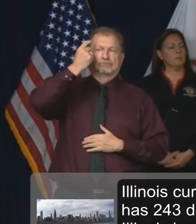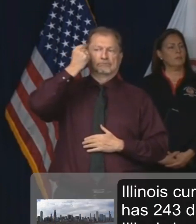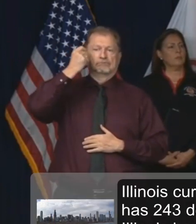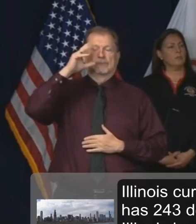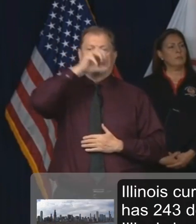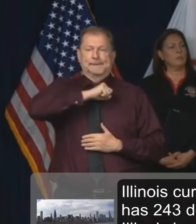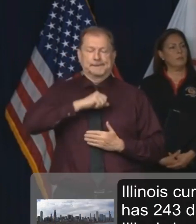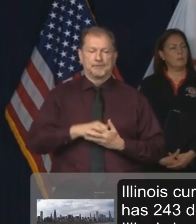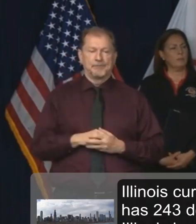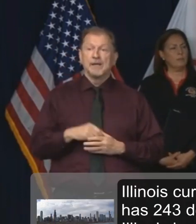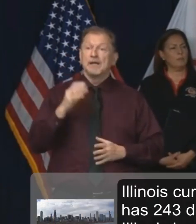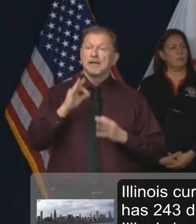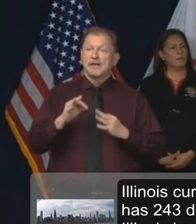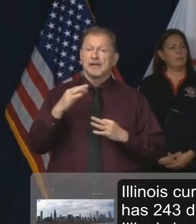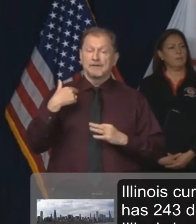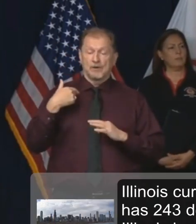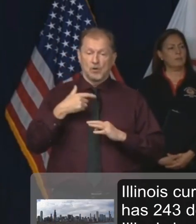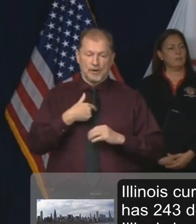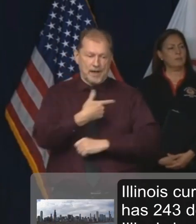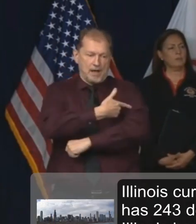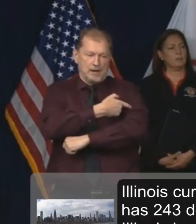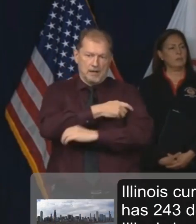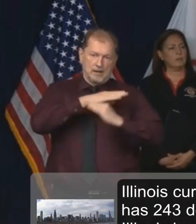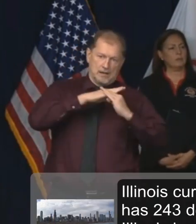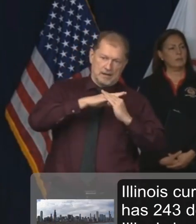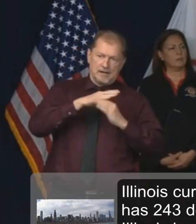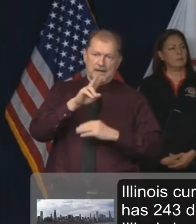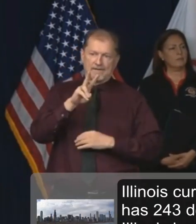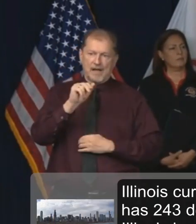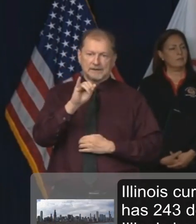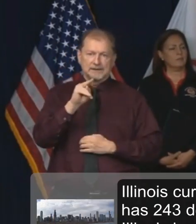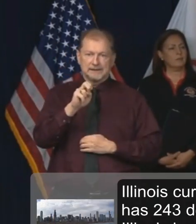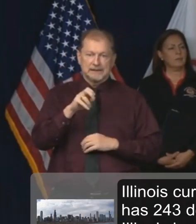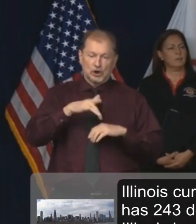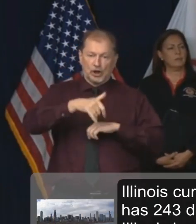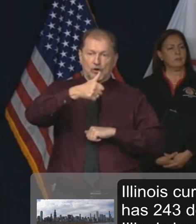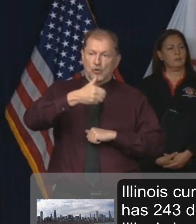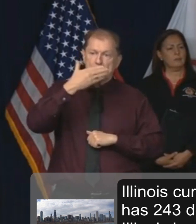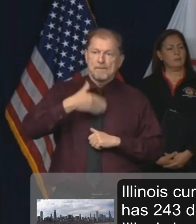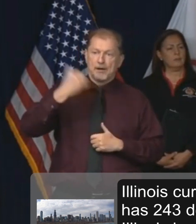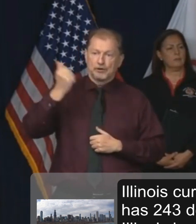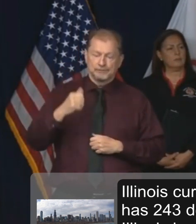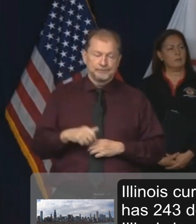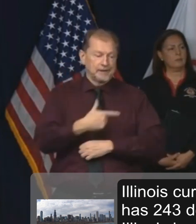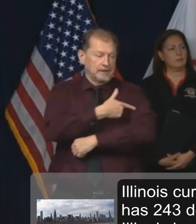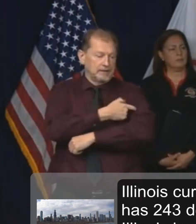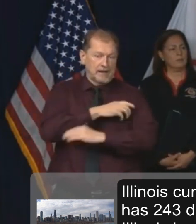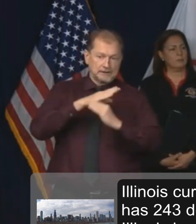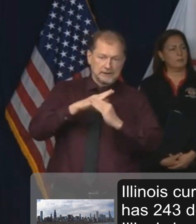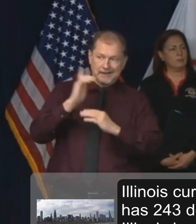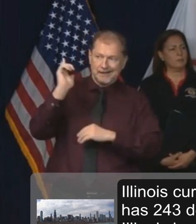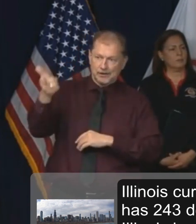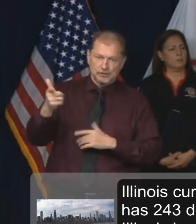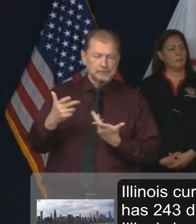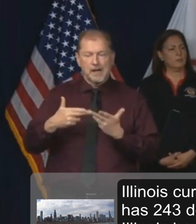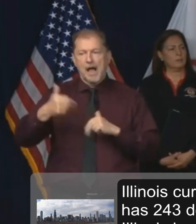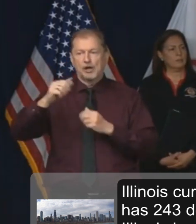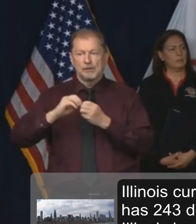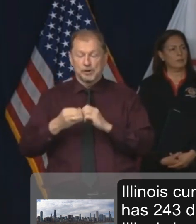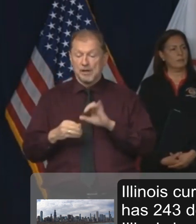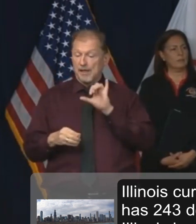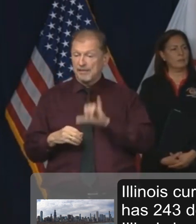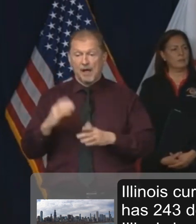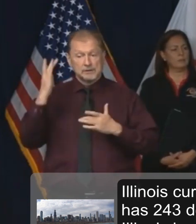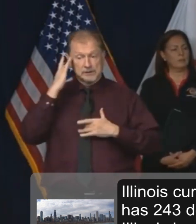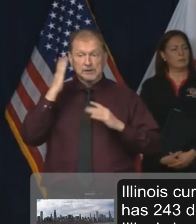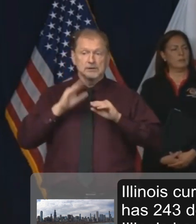If we had a vaccine earlier, then the answer would be a lower number, right? A vaccine later, a higher number. This virus knows no